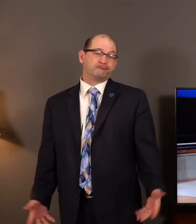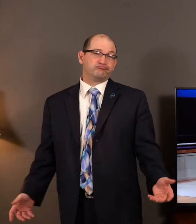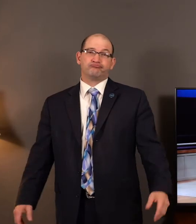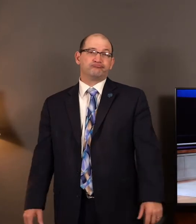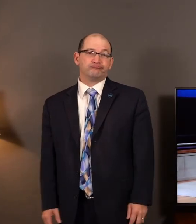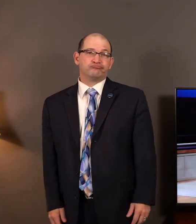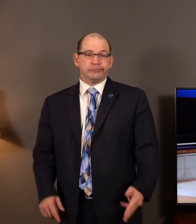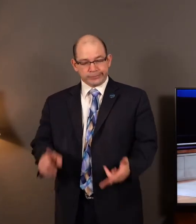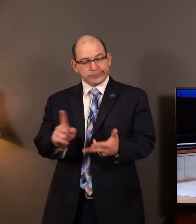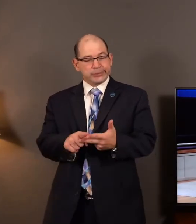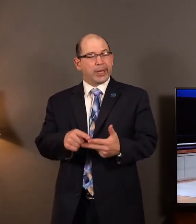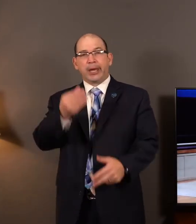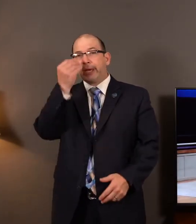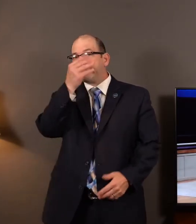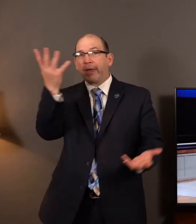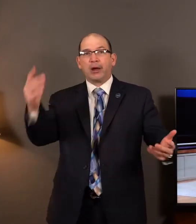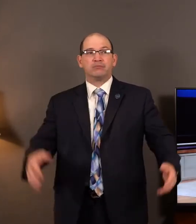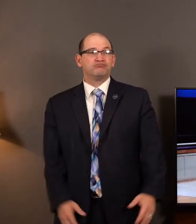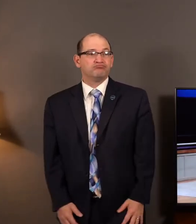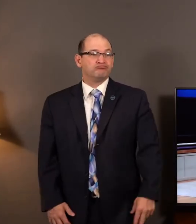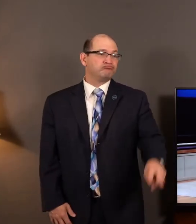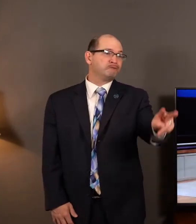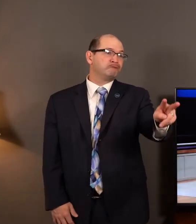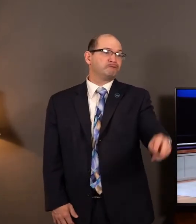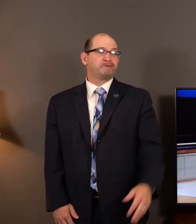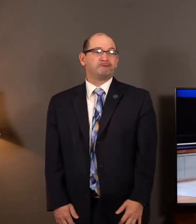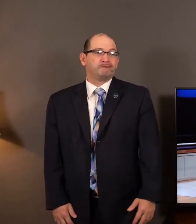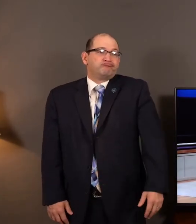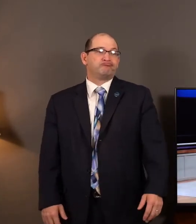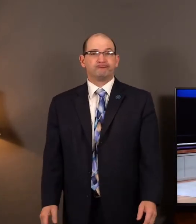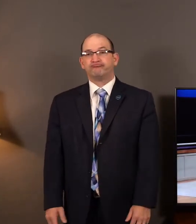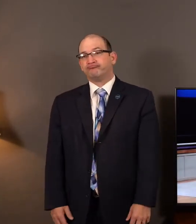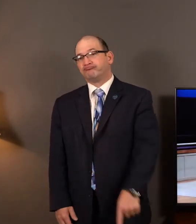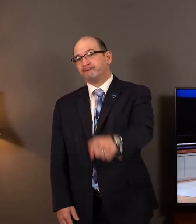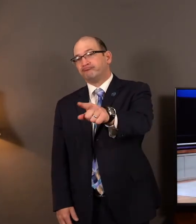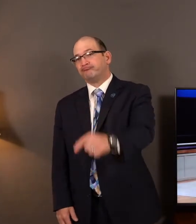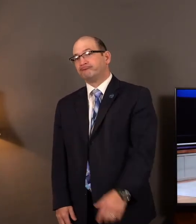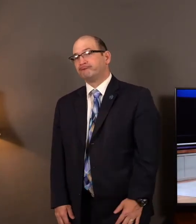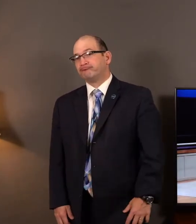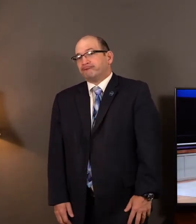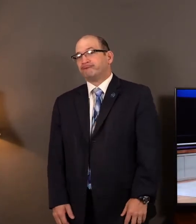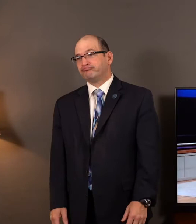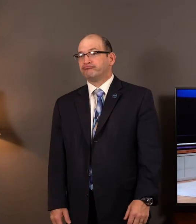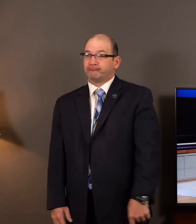conscience, and they just have gotten to a place where they don't even care.